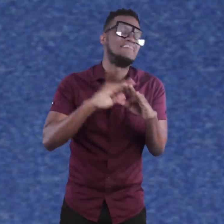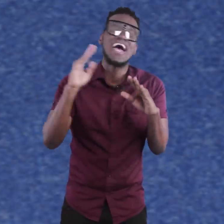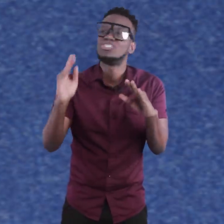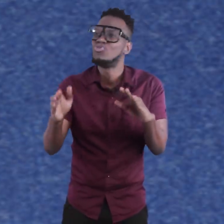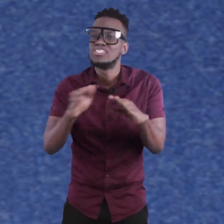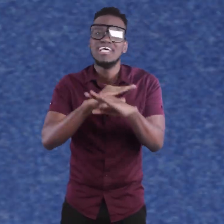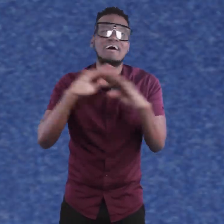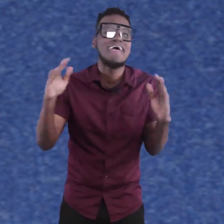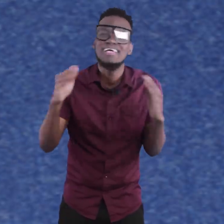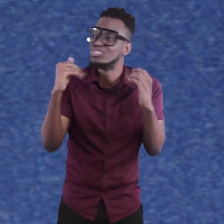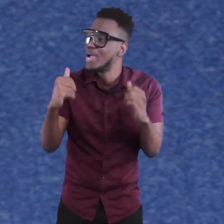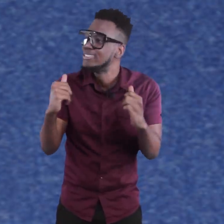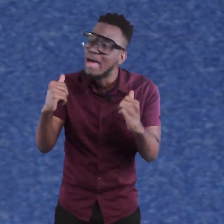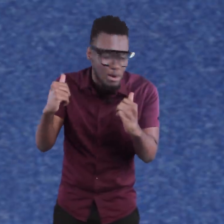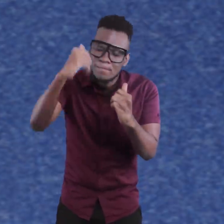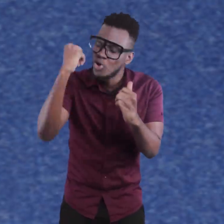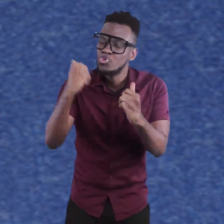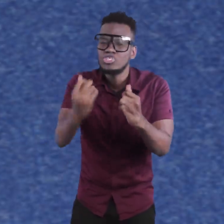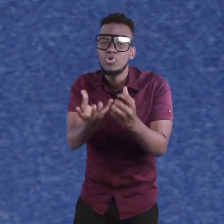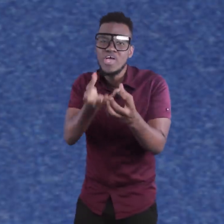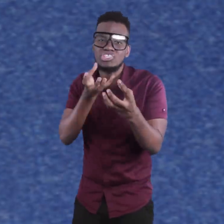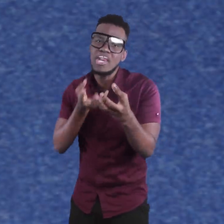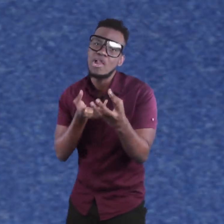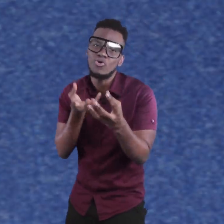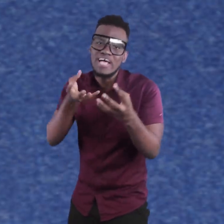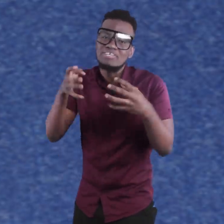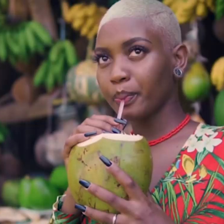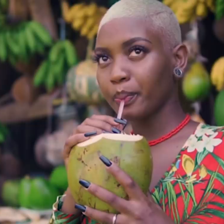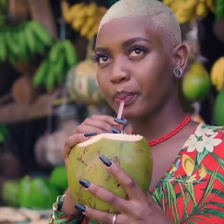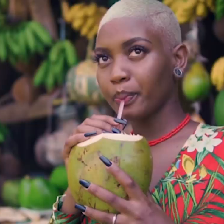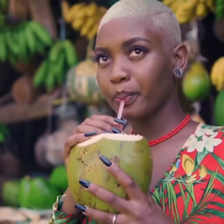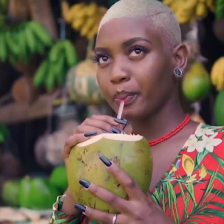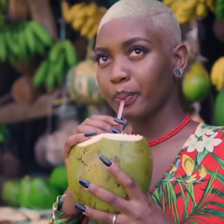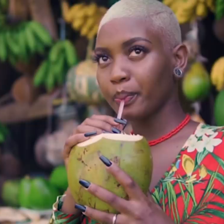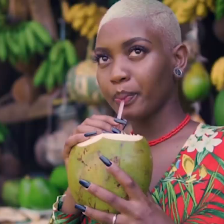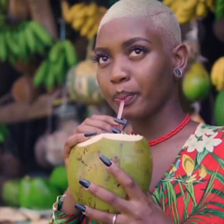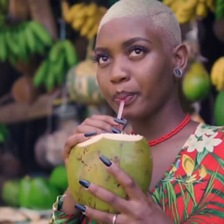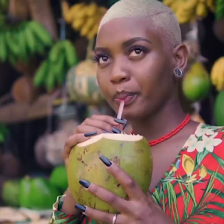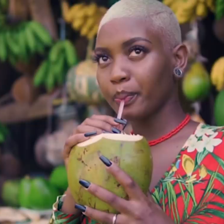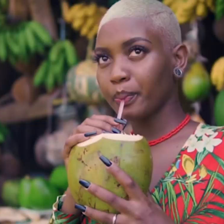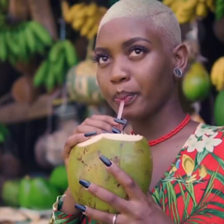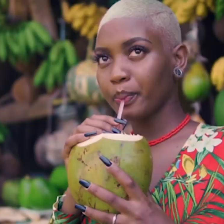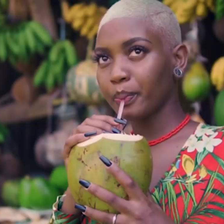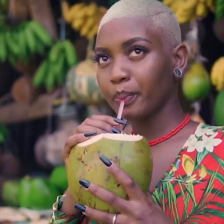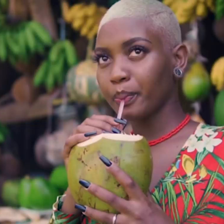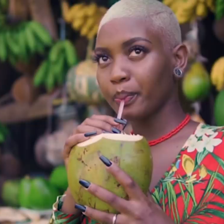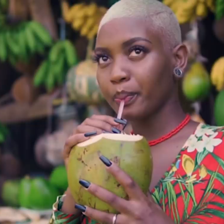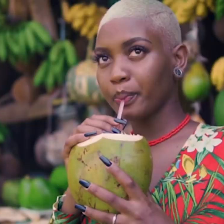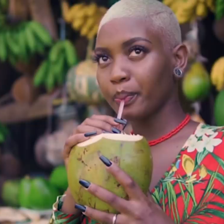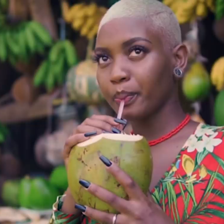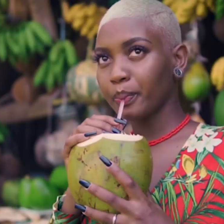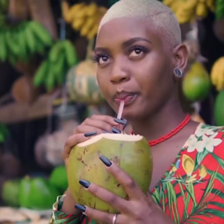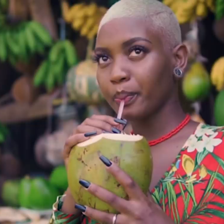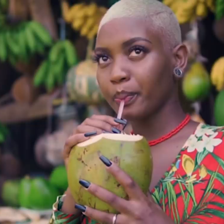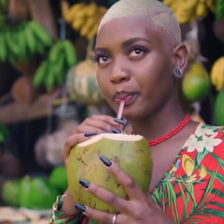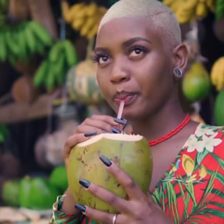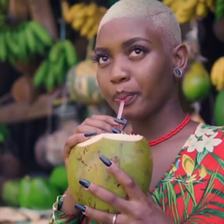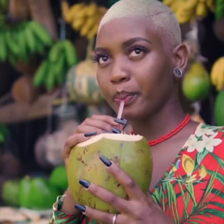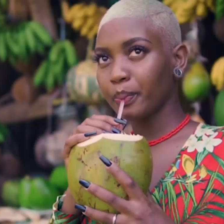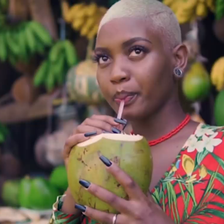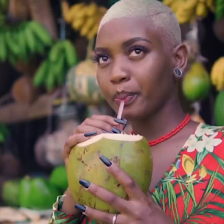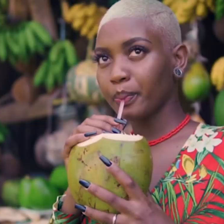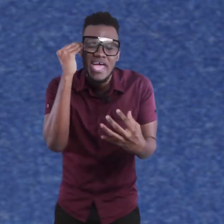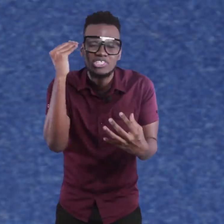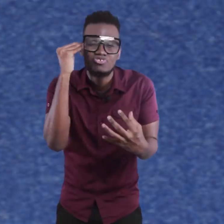man would want to associate or enjoy the song. But you see when Jada looks like she stepped into the studio and finds her melody and her flow, it's